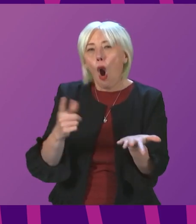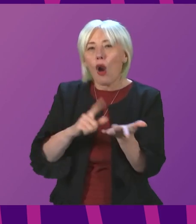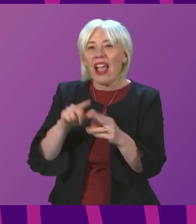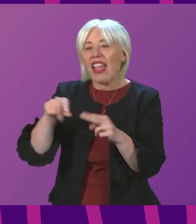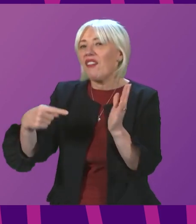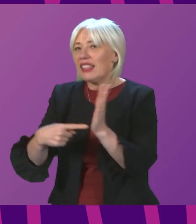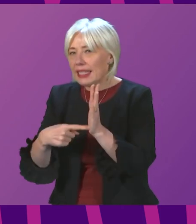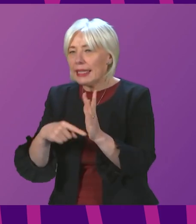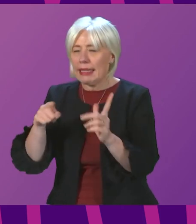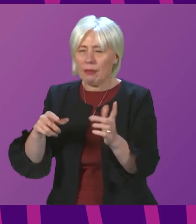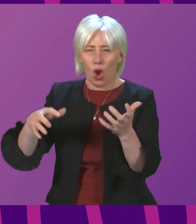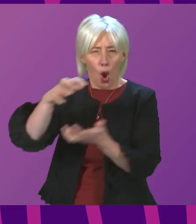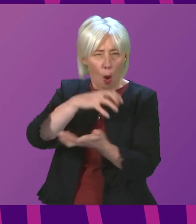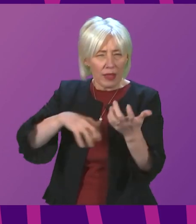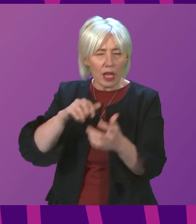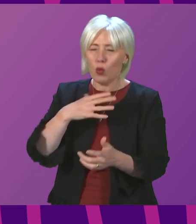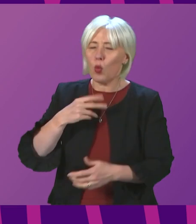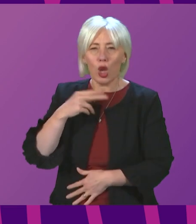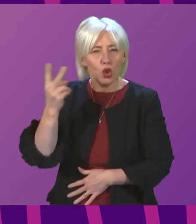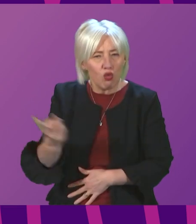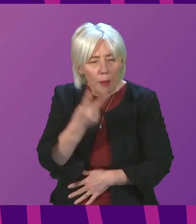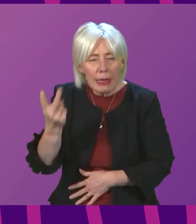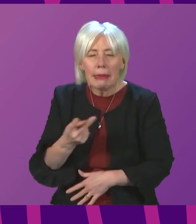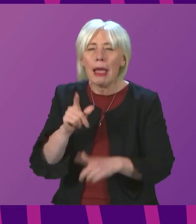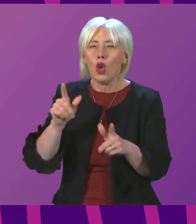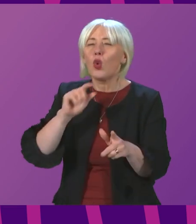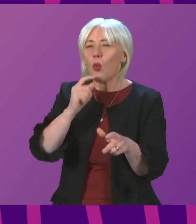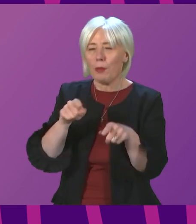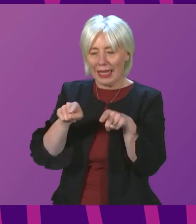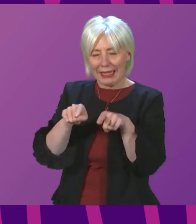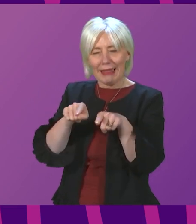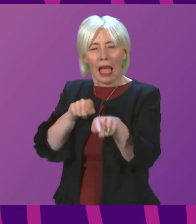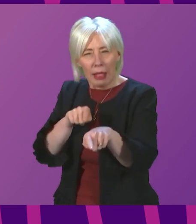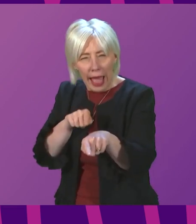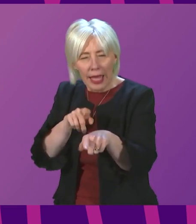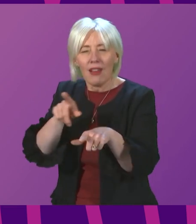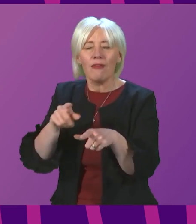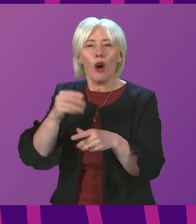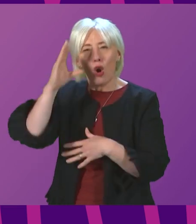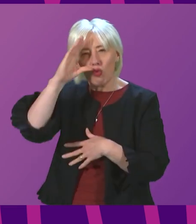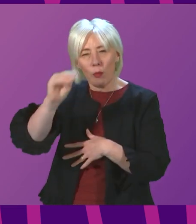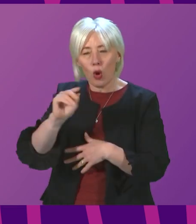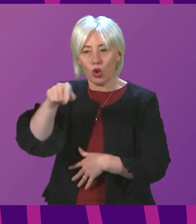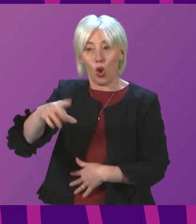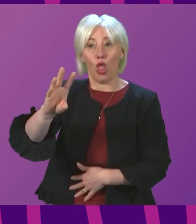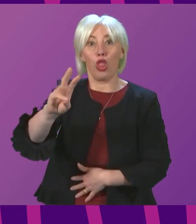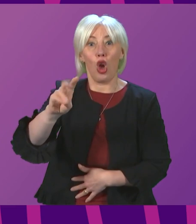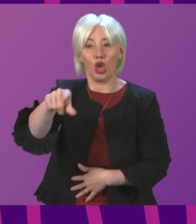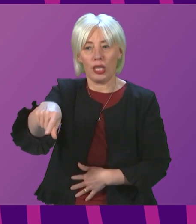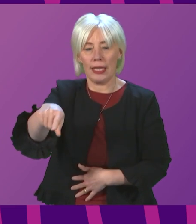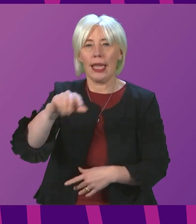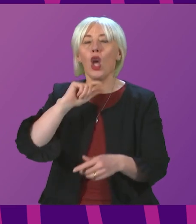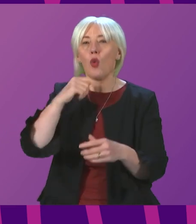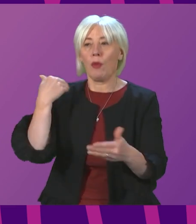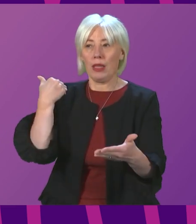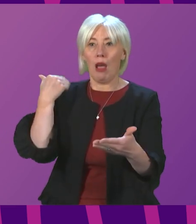complexity, not least the need to avoid duplication, there will initially be a time lag in this reporting. The data released on Thursday will cover the period up